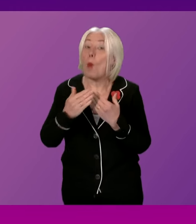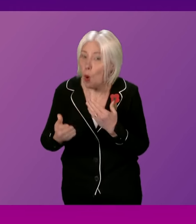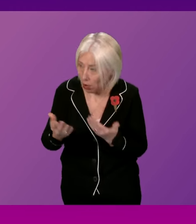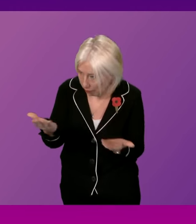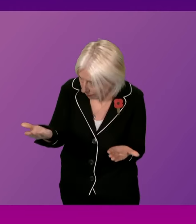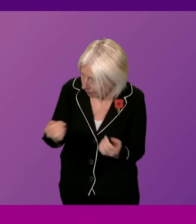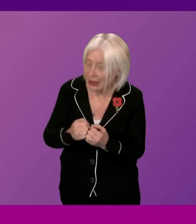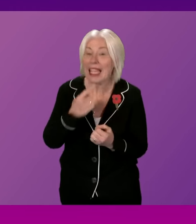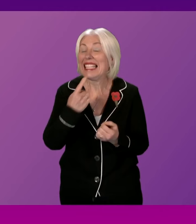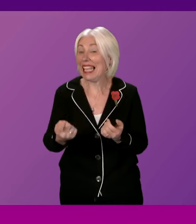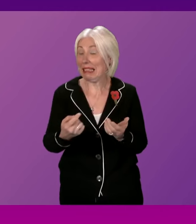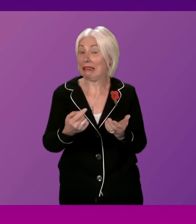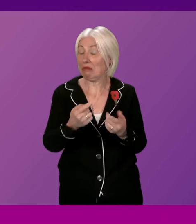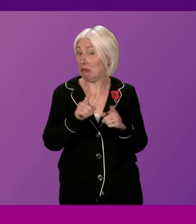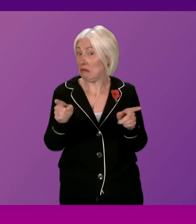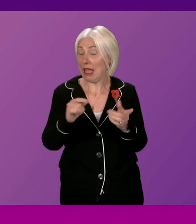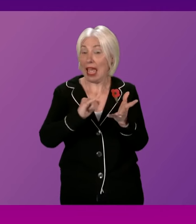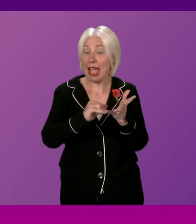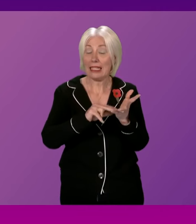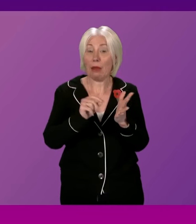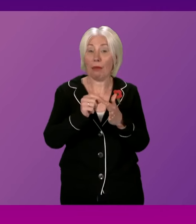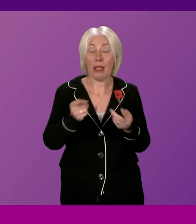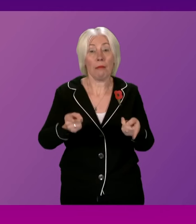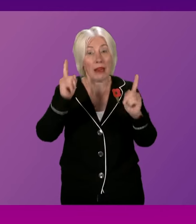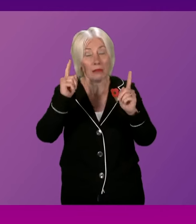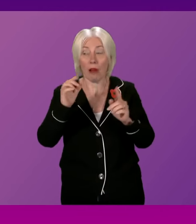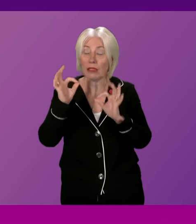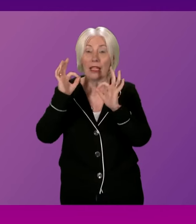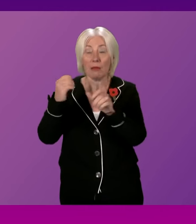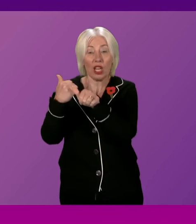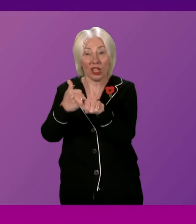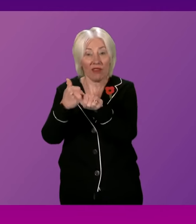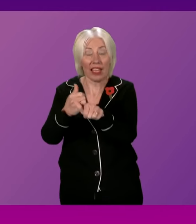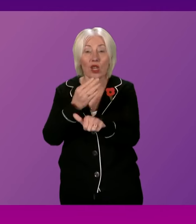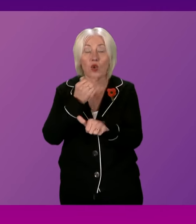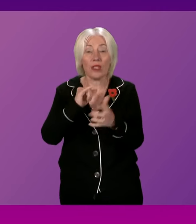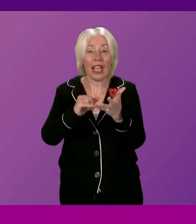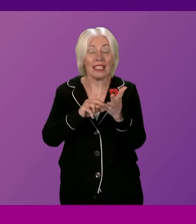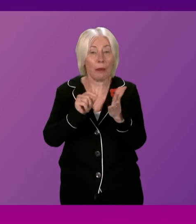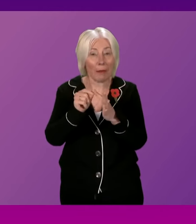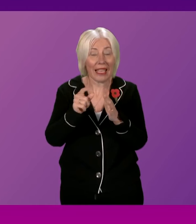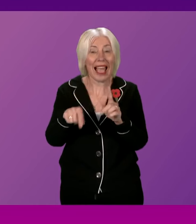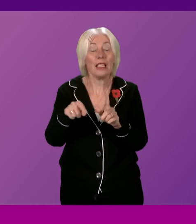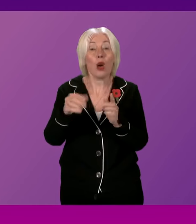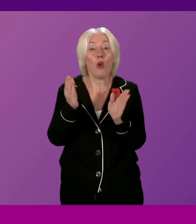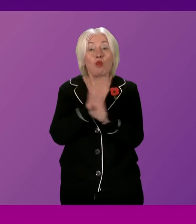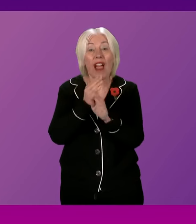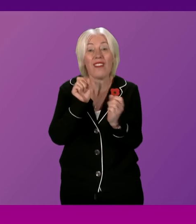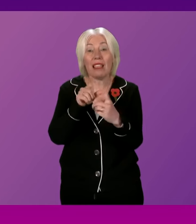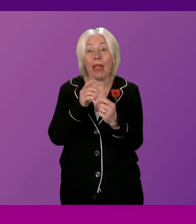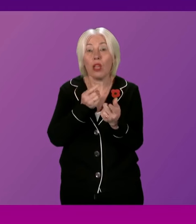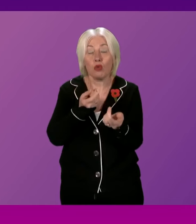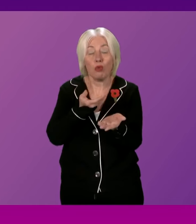It's been reported that SNP ministers and special advisers use SNP and private email accounts to communicate.